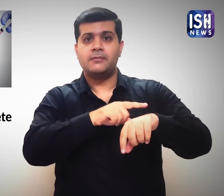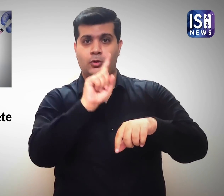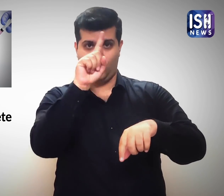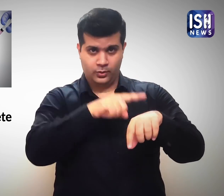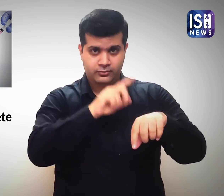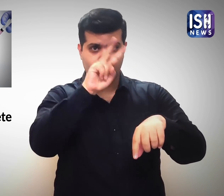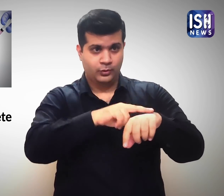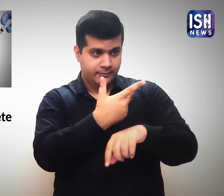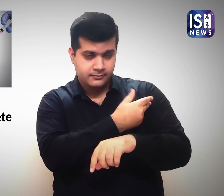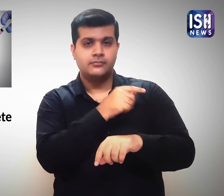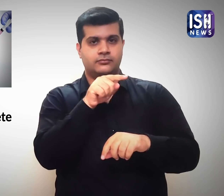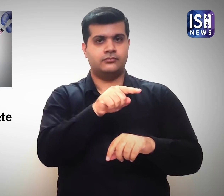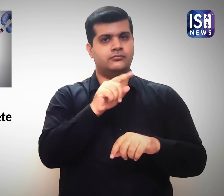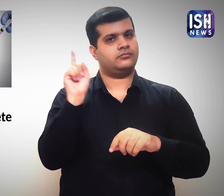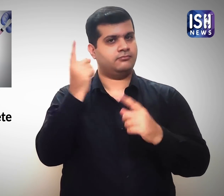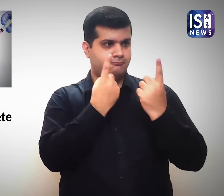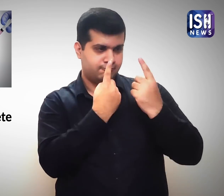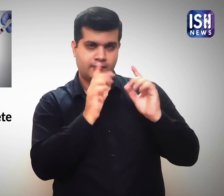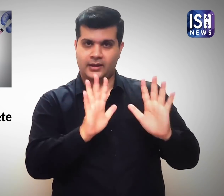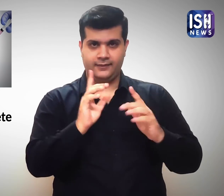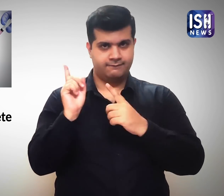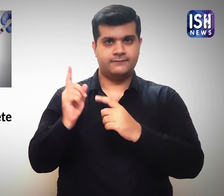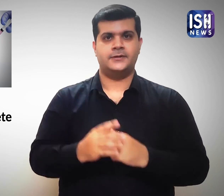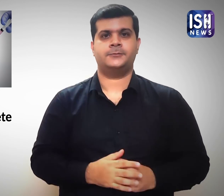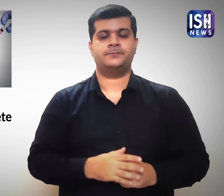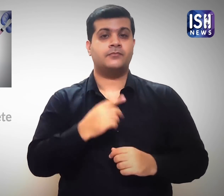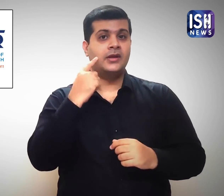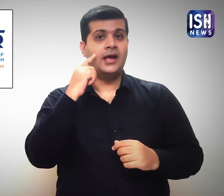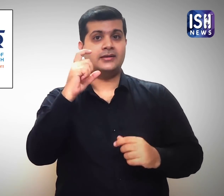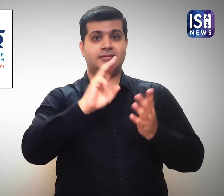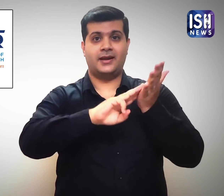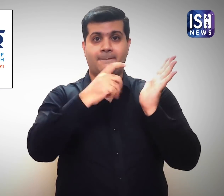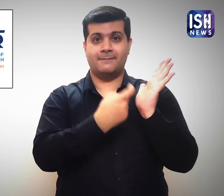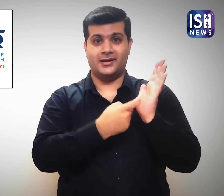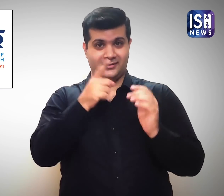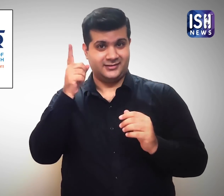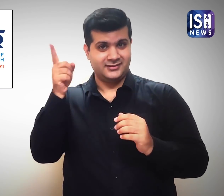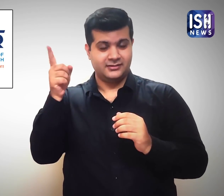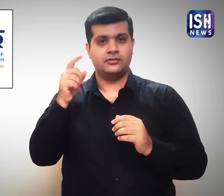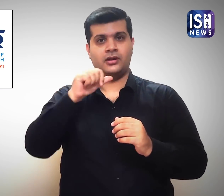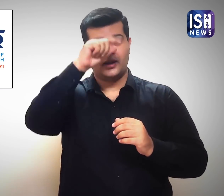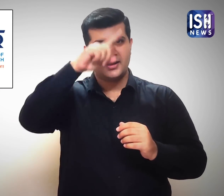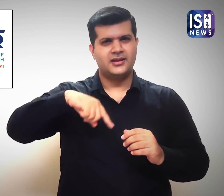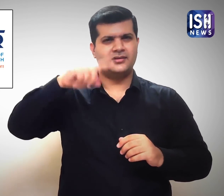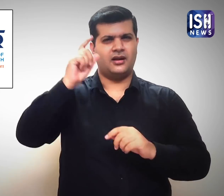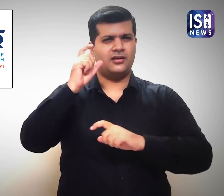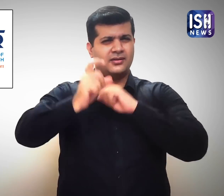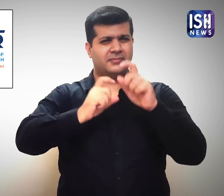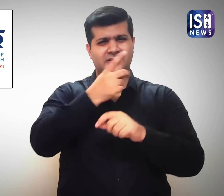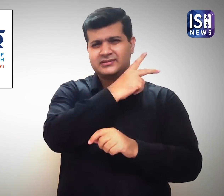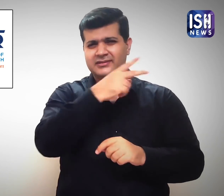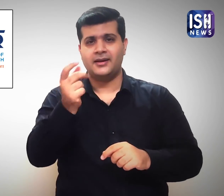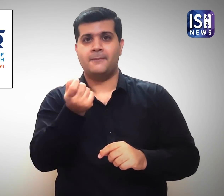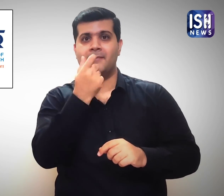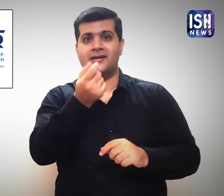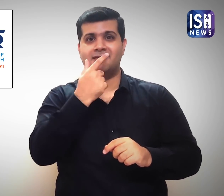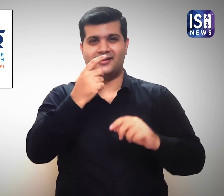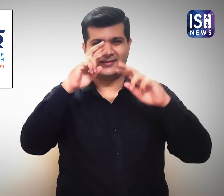many doses can be administered. The ICMR has selected 12 medical